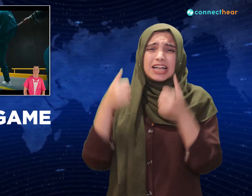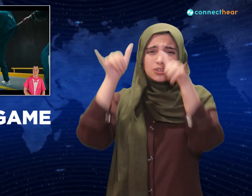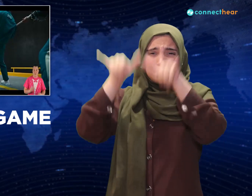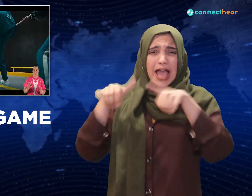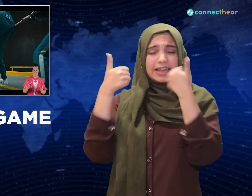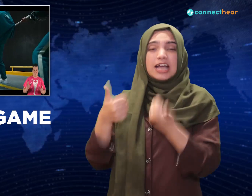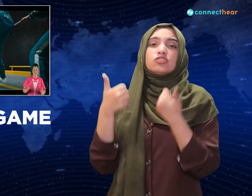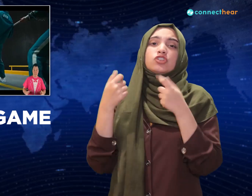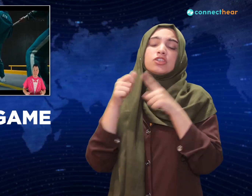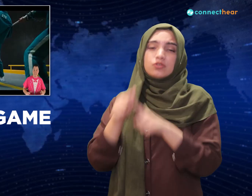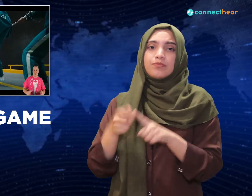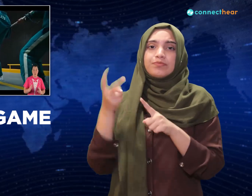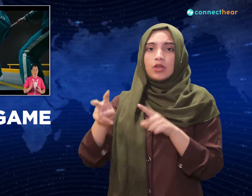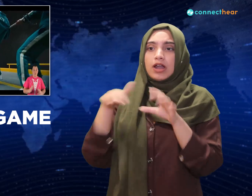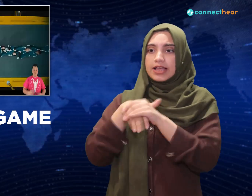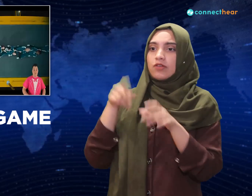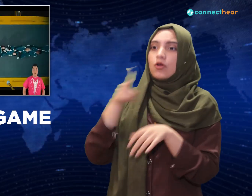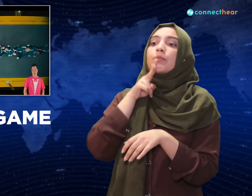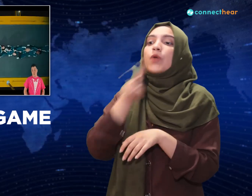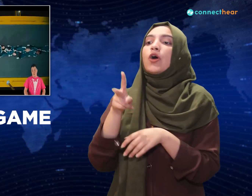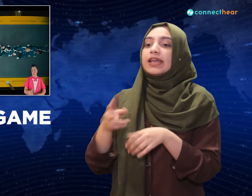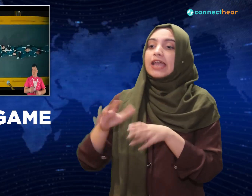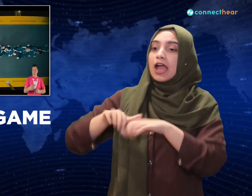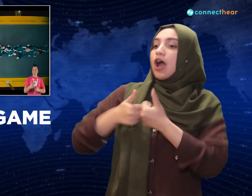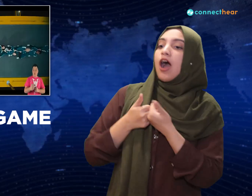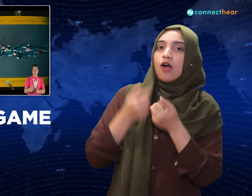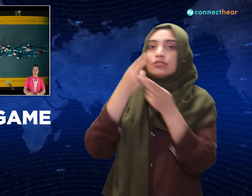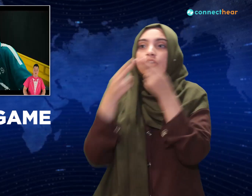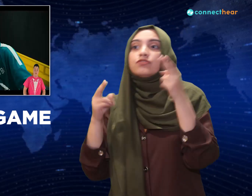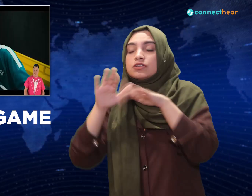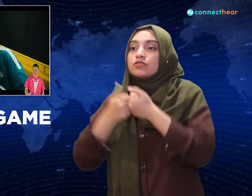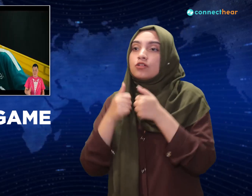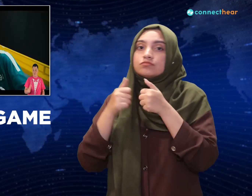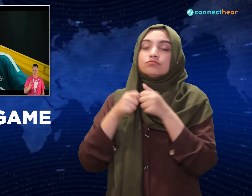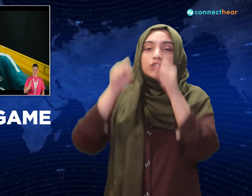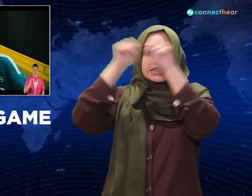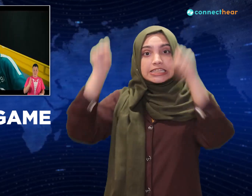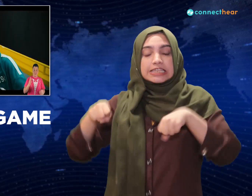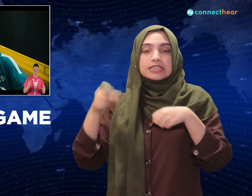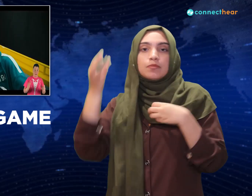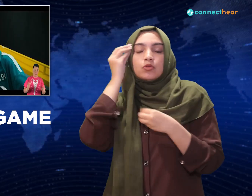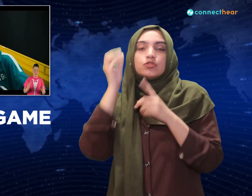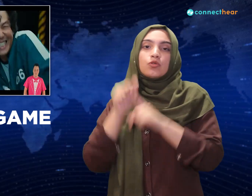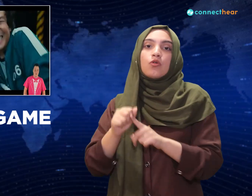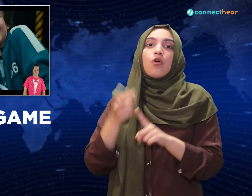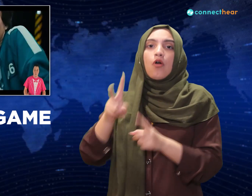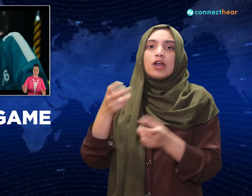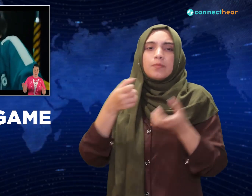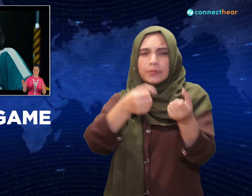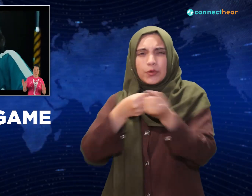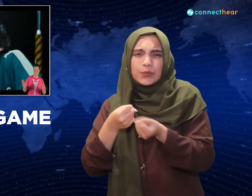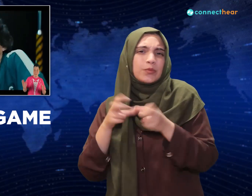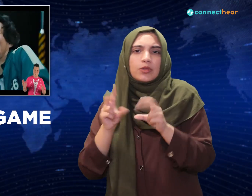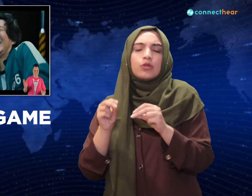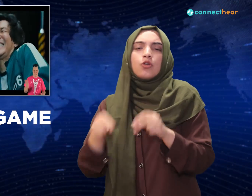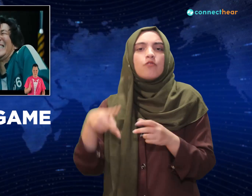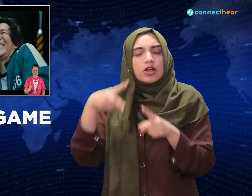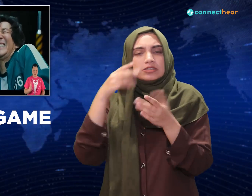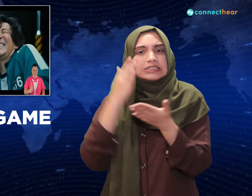for the first few seconds, you don't pull, you just hold and let them wear themselves out. But even with great technique, they're still gonna